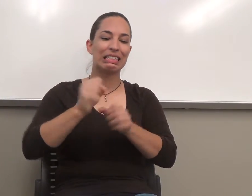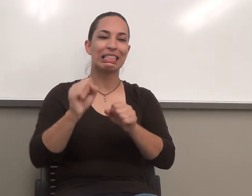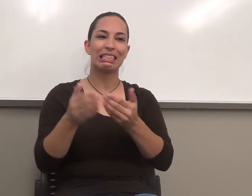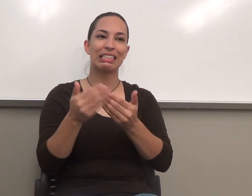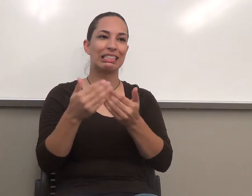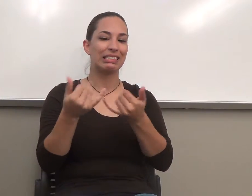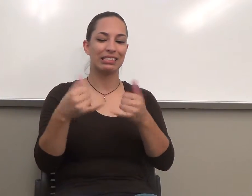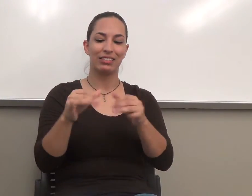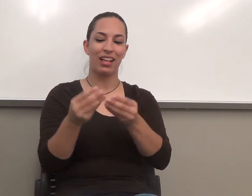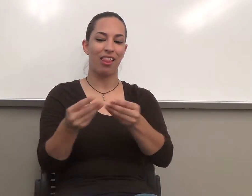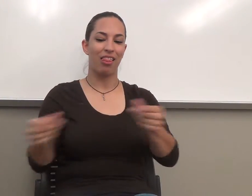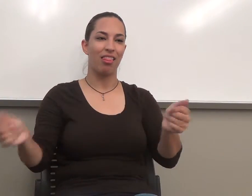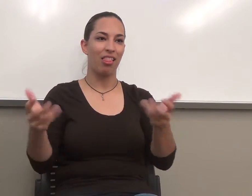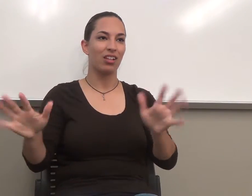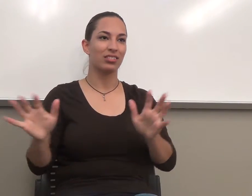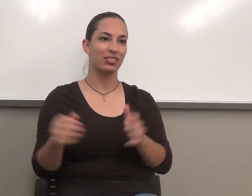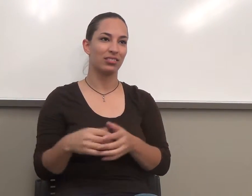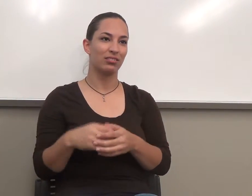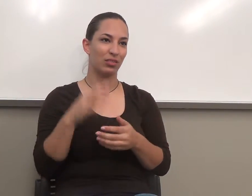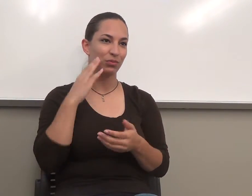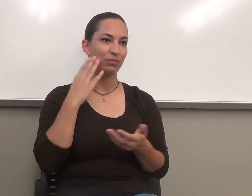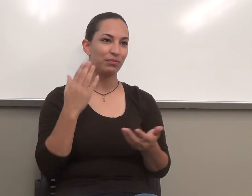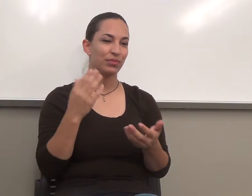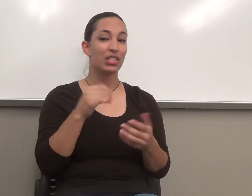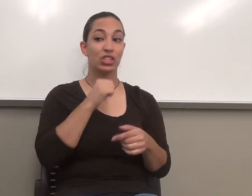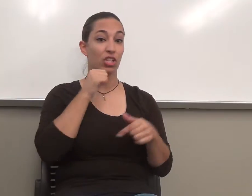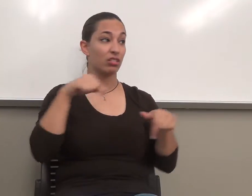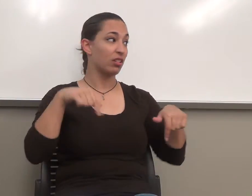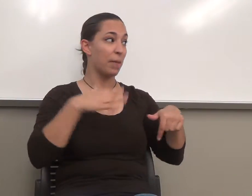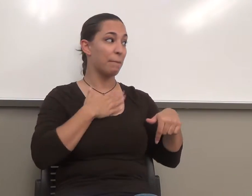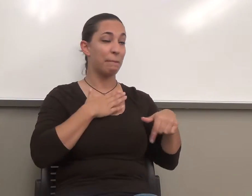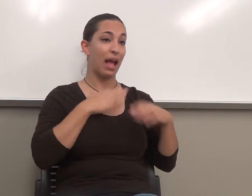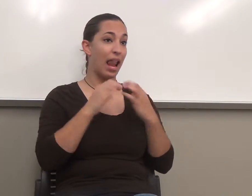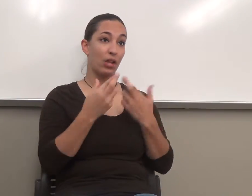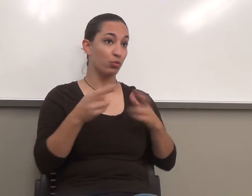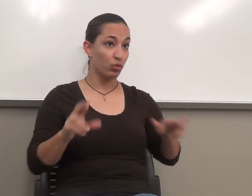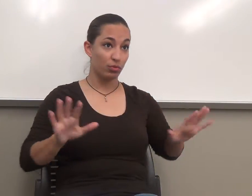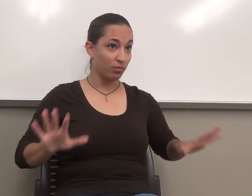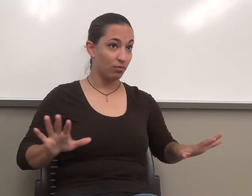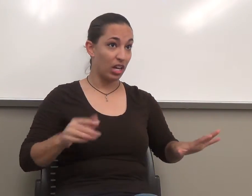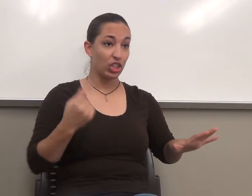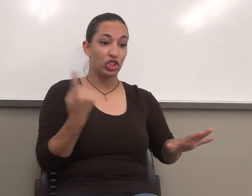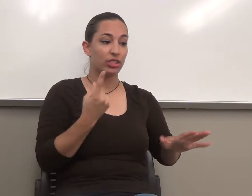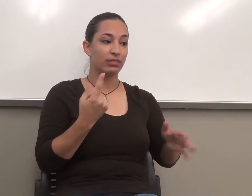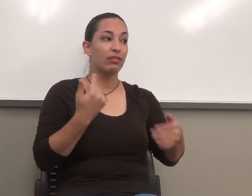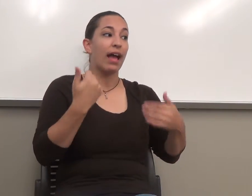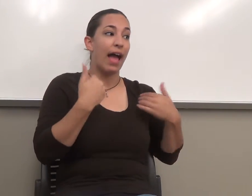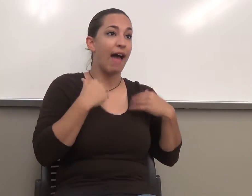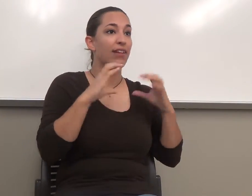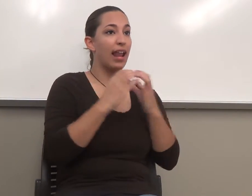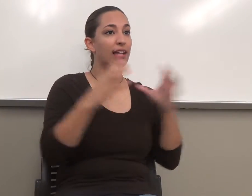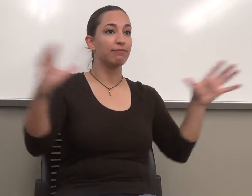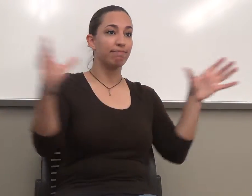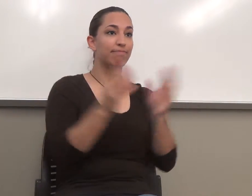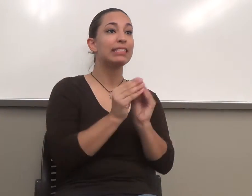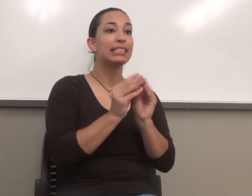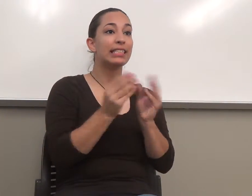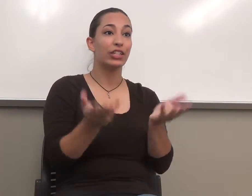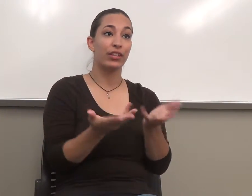This isn't my classroom. This is just where we hold this class. The only stuff I have, I've written it in. And I don't carry a stapler